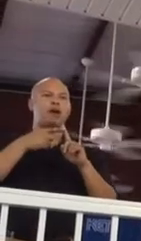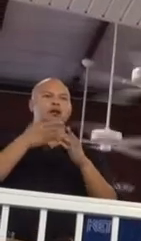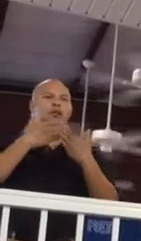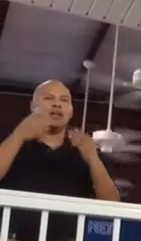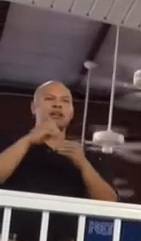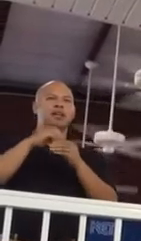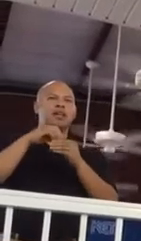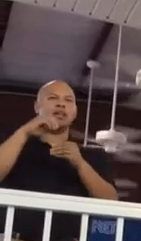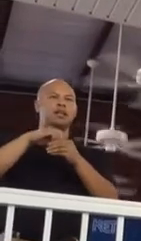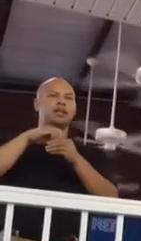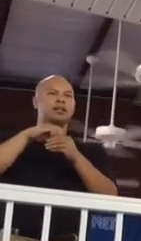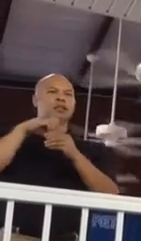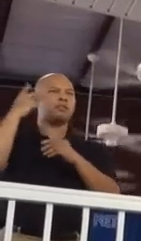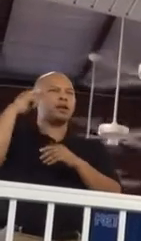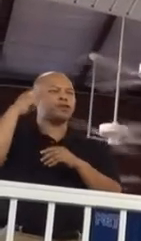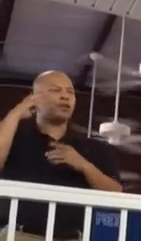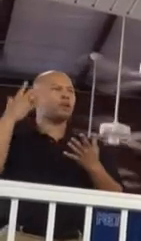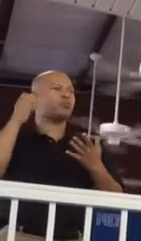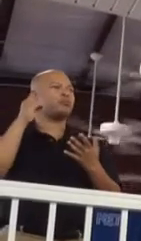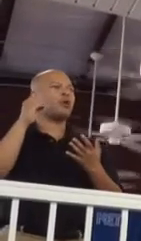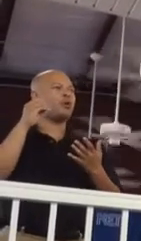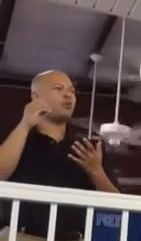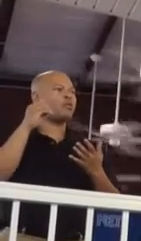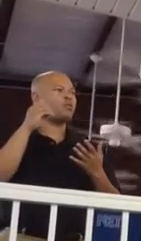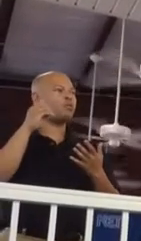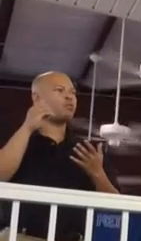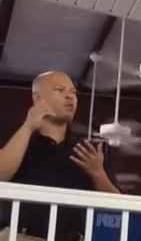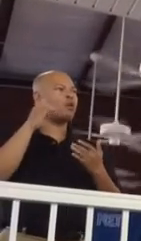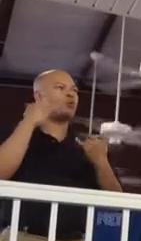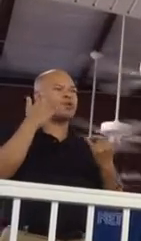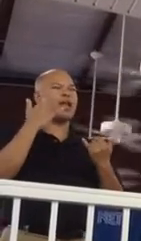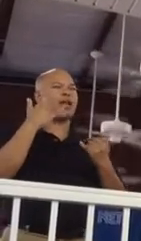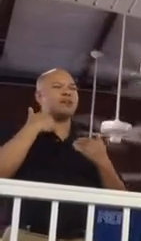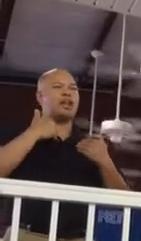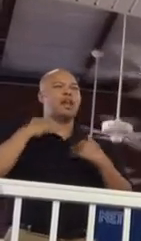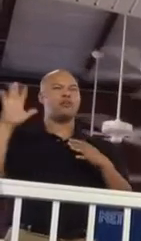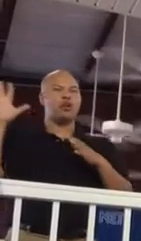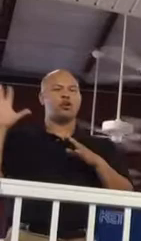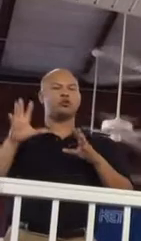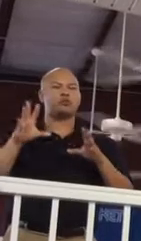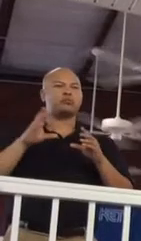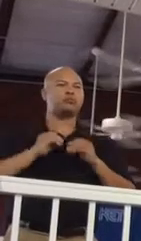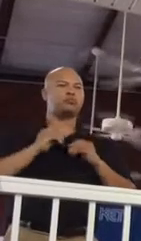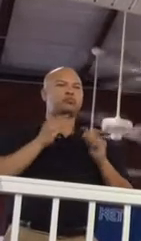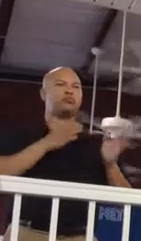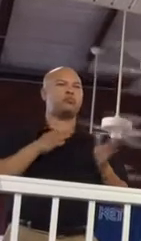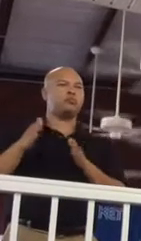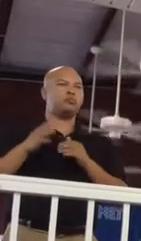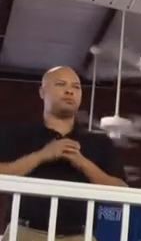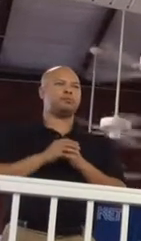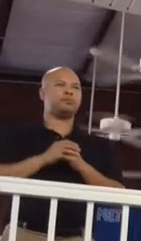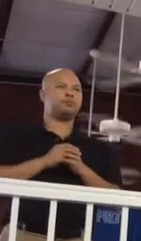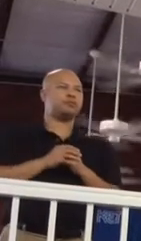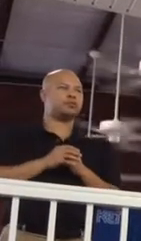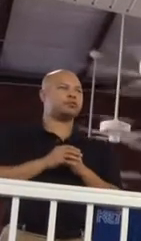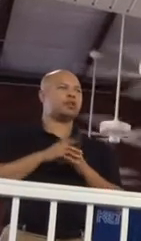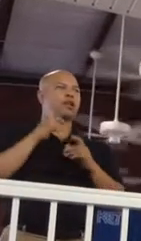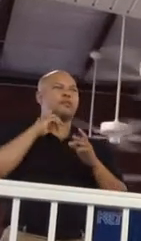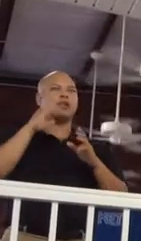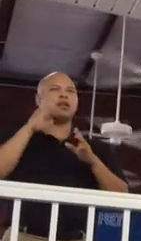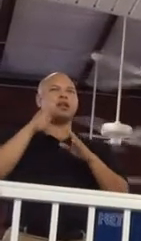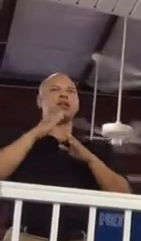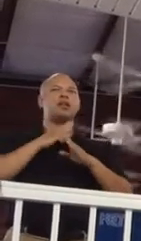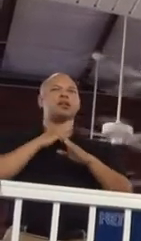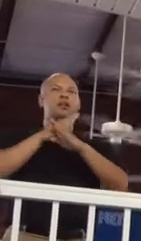the border. So listen to this. This week she came up with her own plan to keep folks